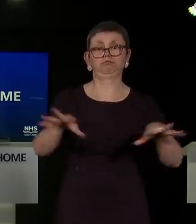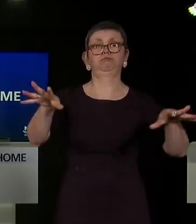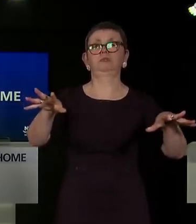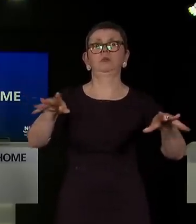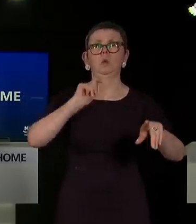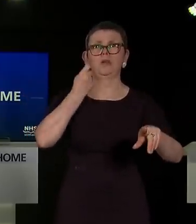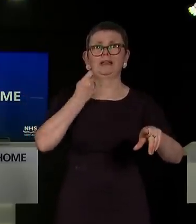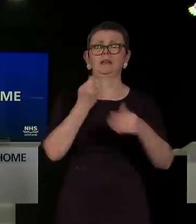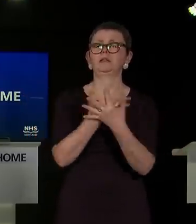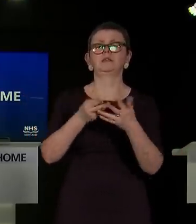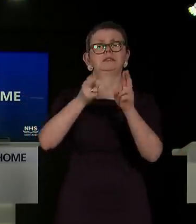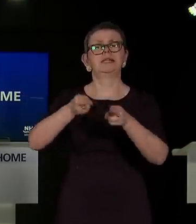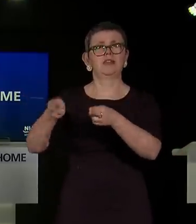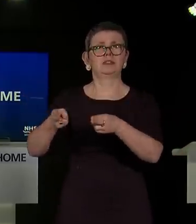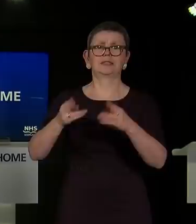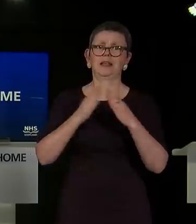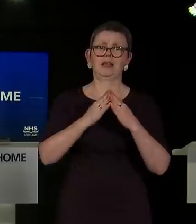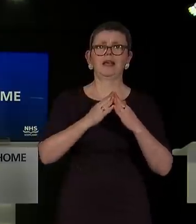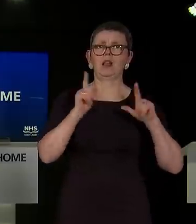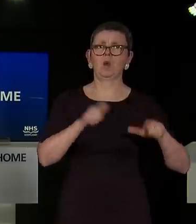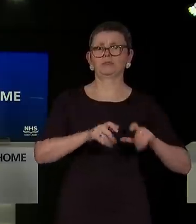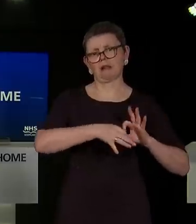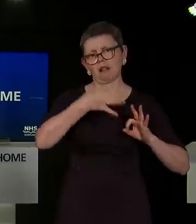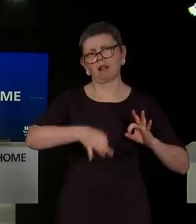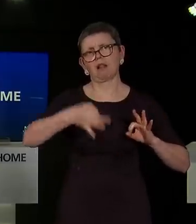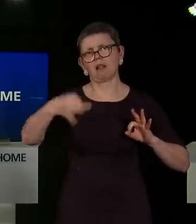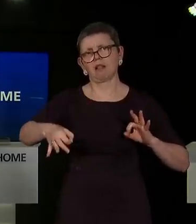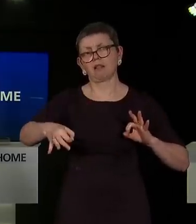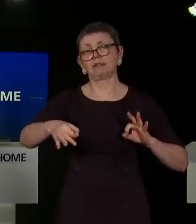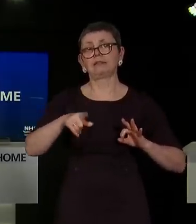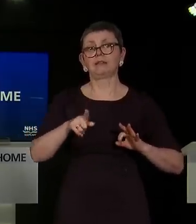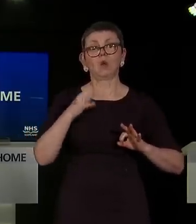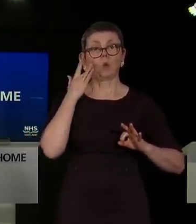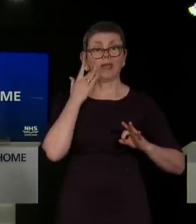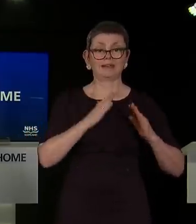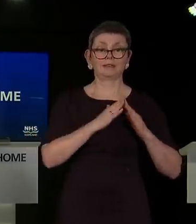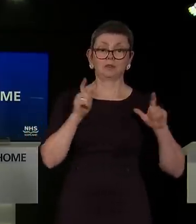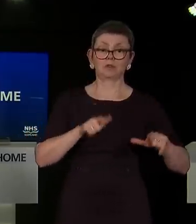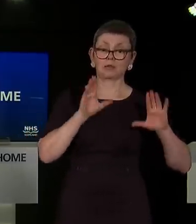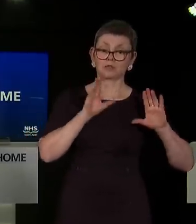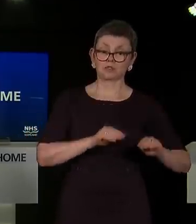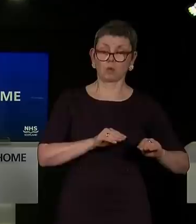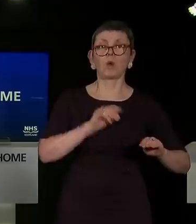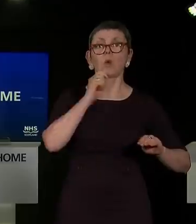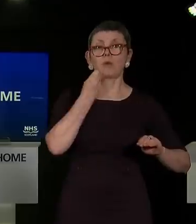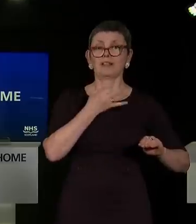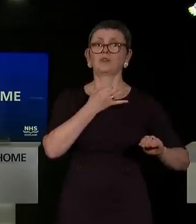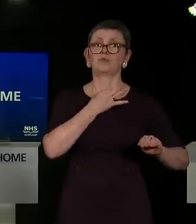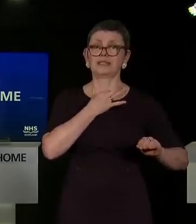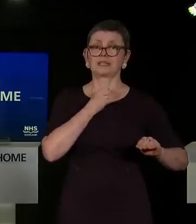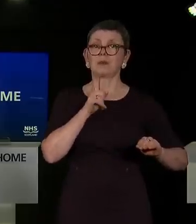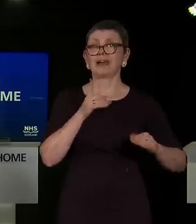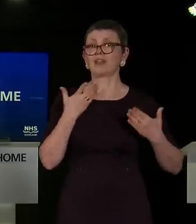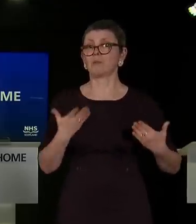staying in lockdown much longer. There will, of course, be risks whenever we start to ease the lockdown. But my judgment right now